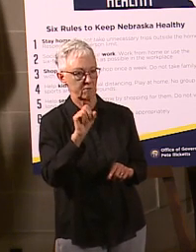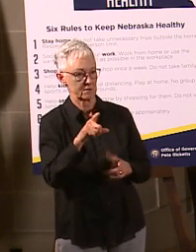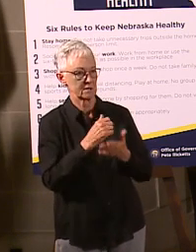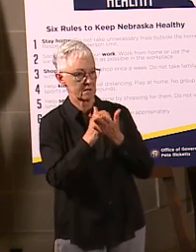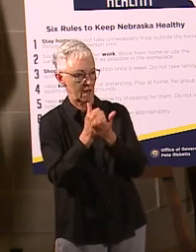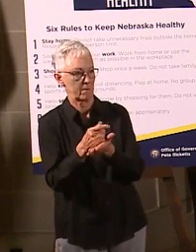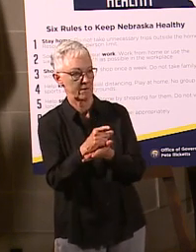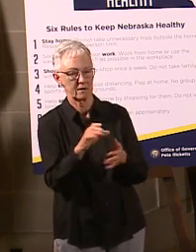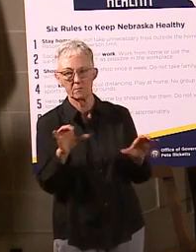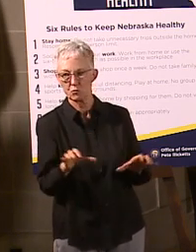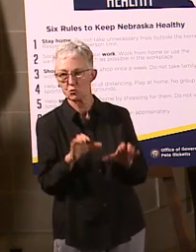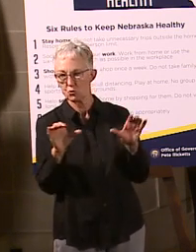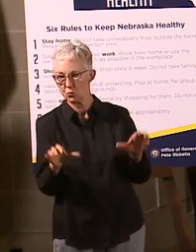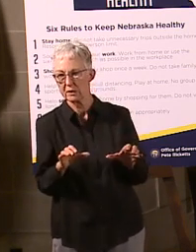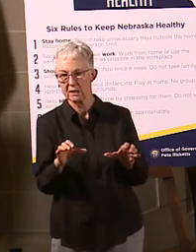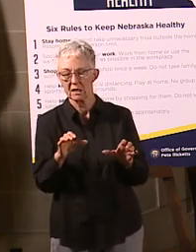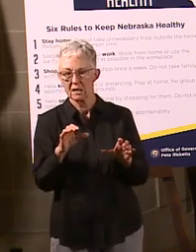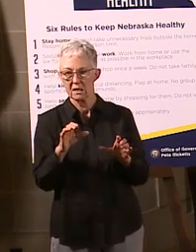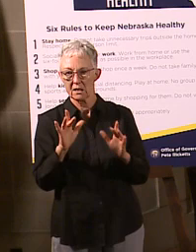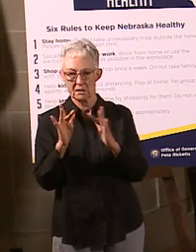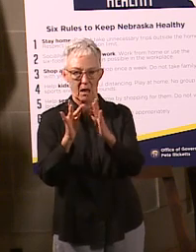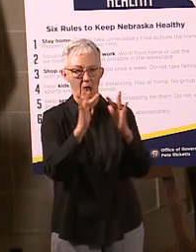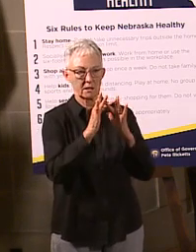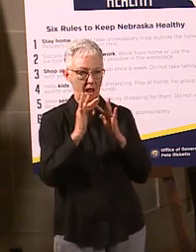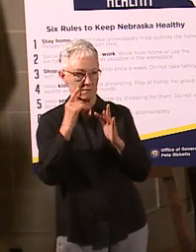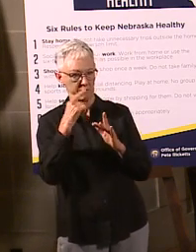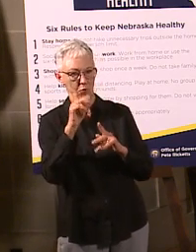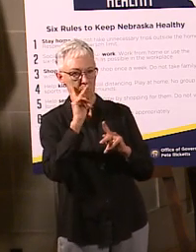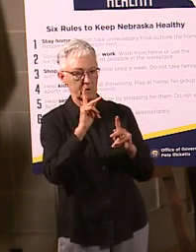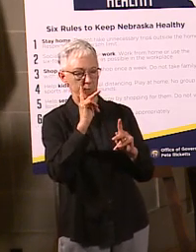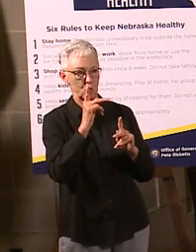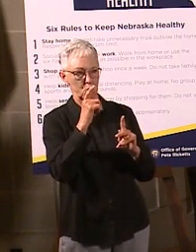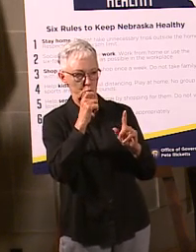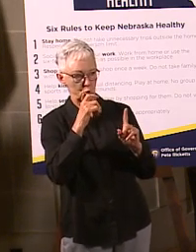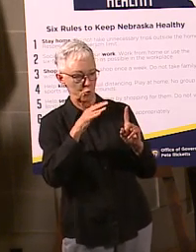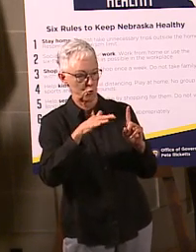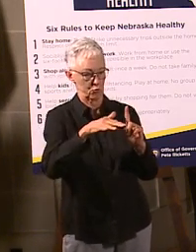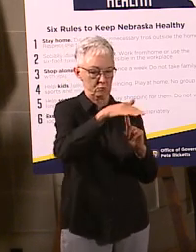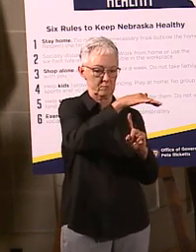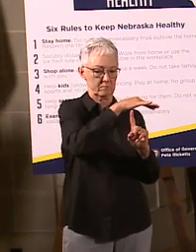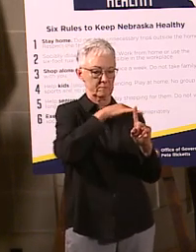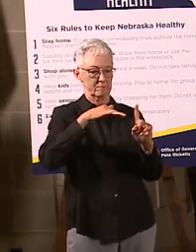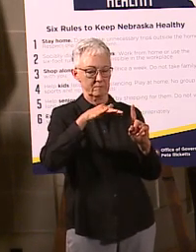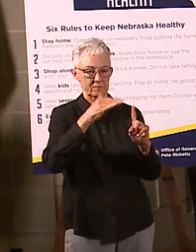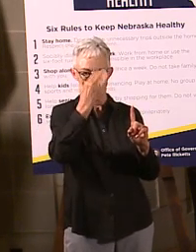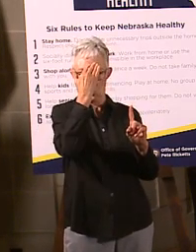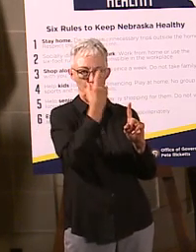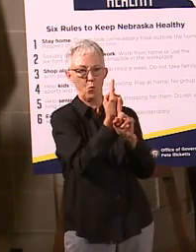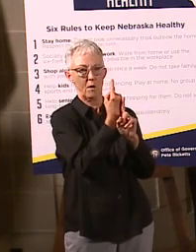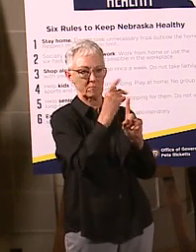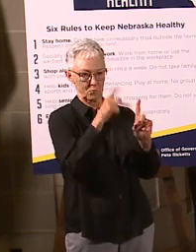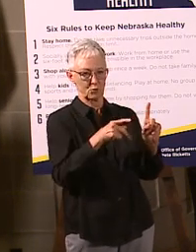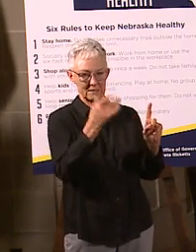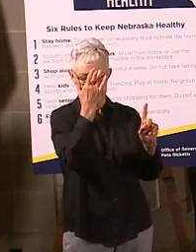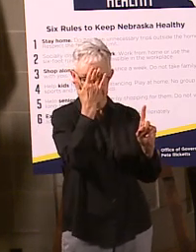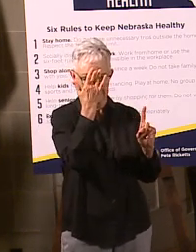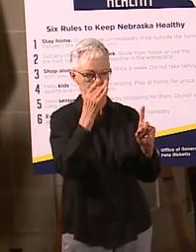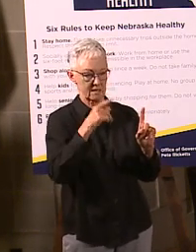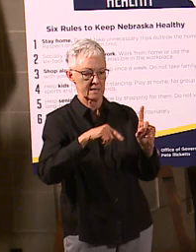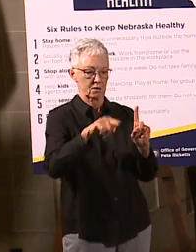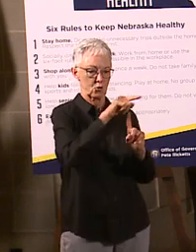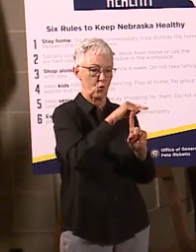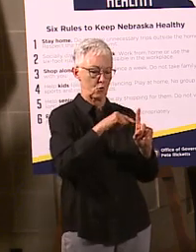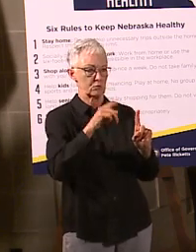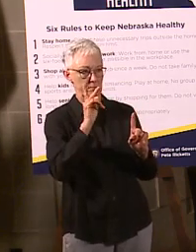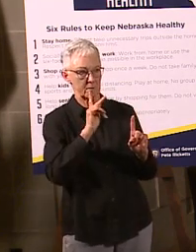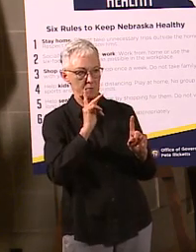So, again, what we've done is we've stood up these teams that talked about that. You know, we've got six teams stood up. We've got four more that are training this week. They'll be ready next week. We're